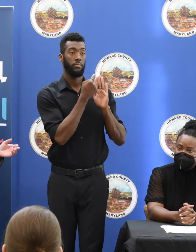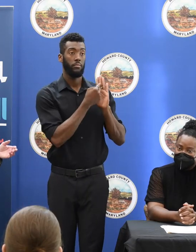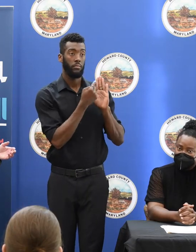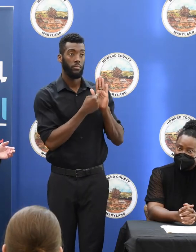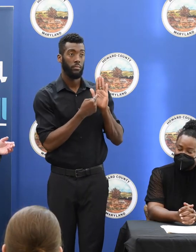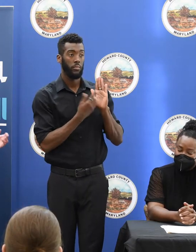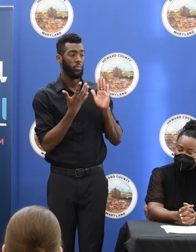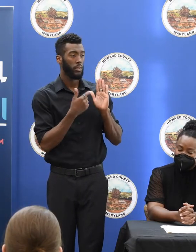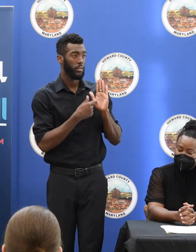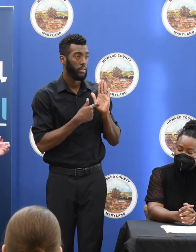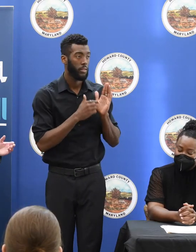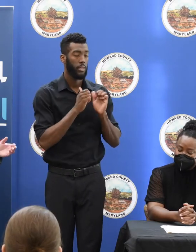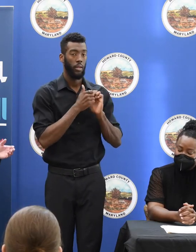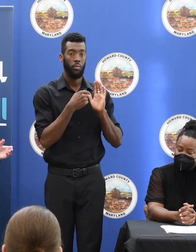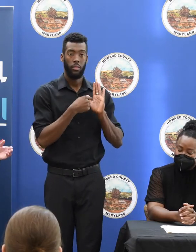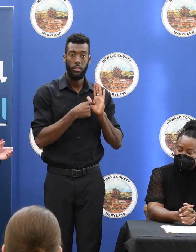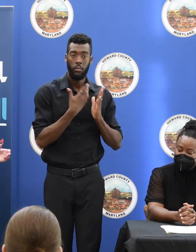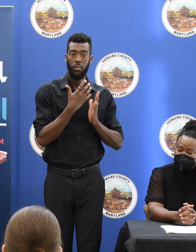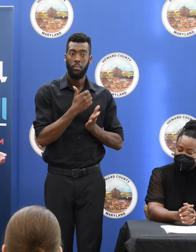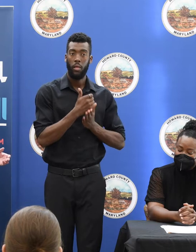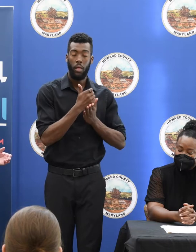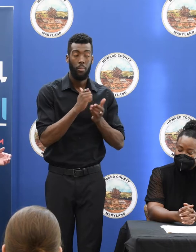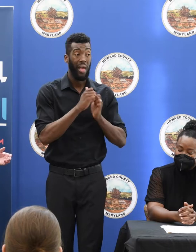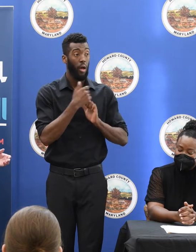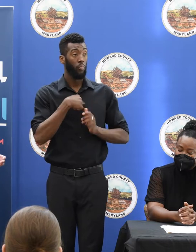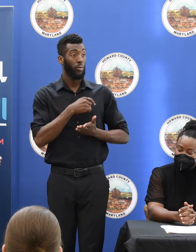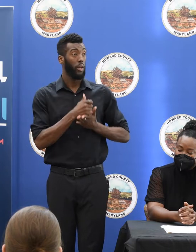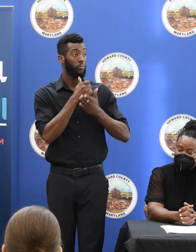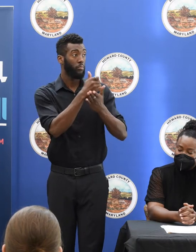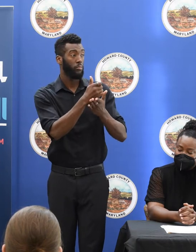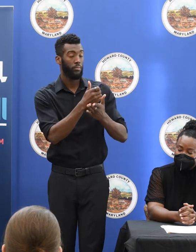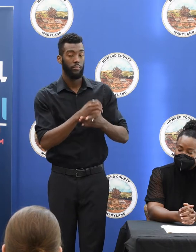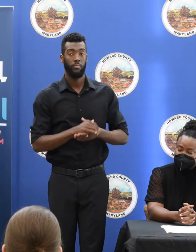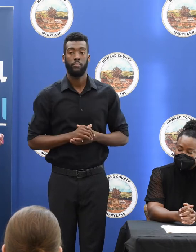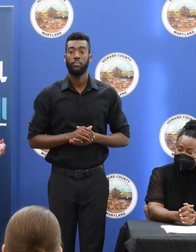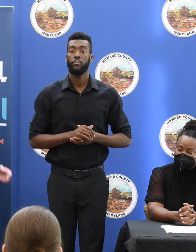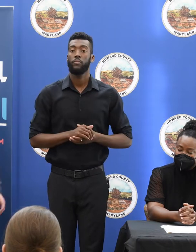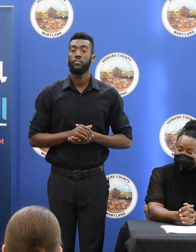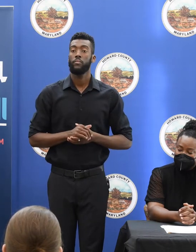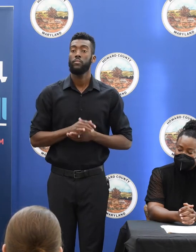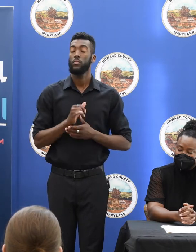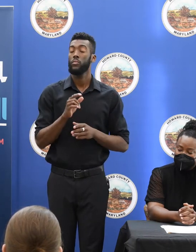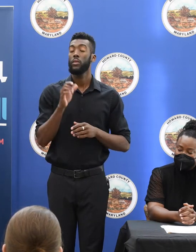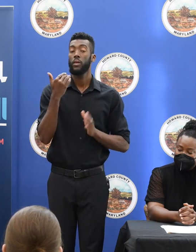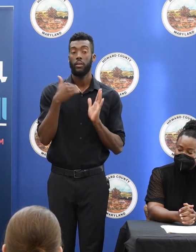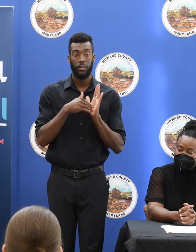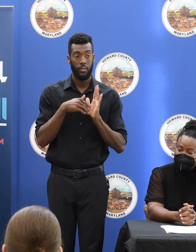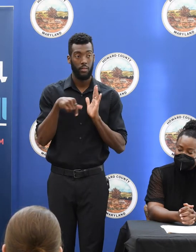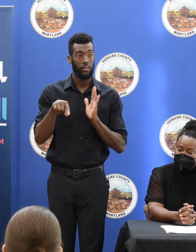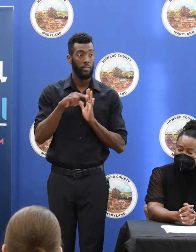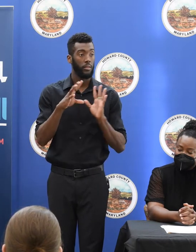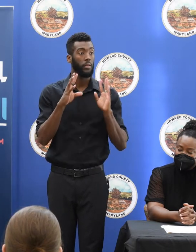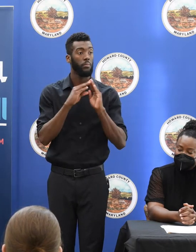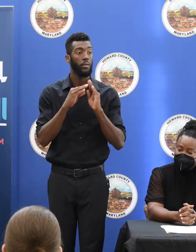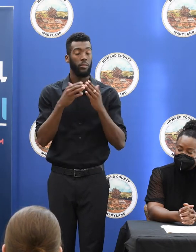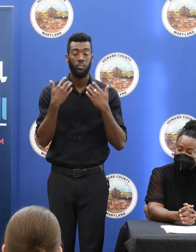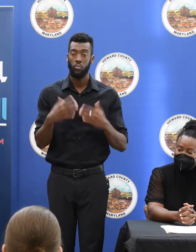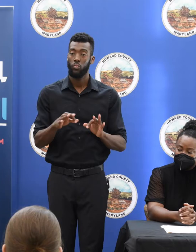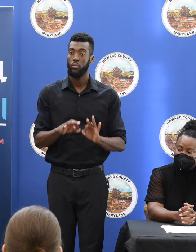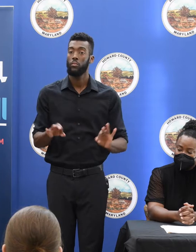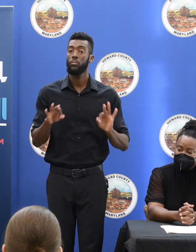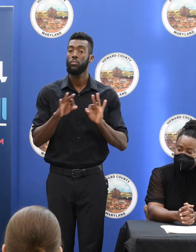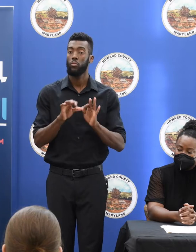maybe this would help, or how can we help you do this? And these sessions, again, are very useful for that.